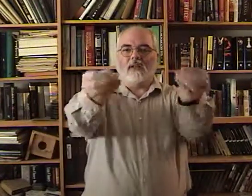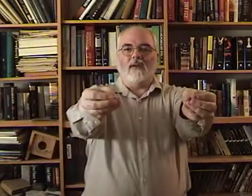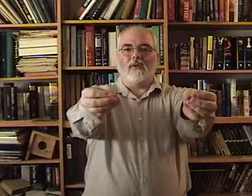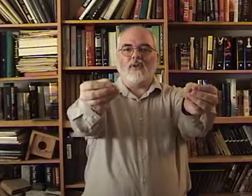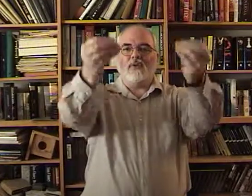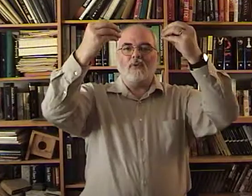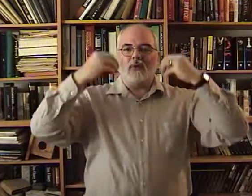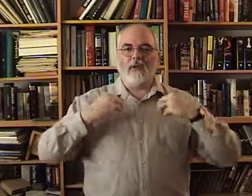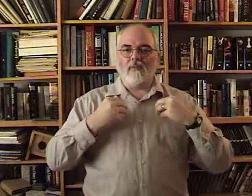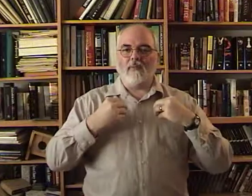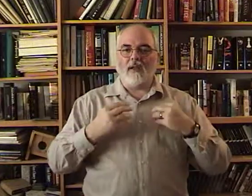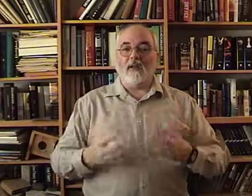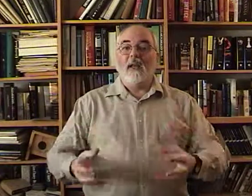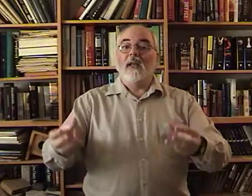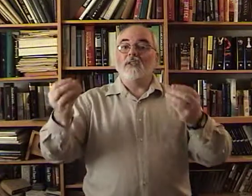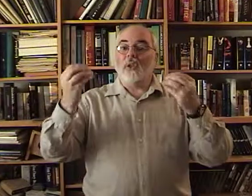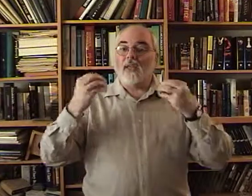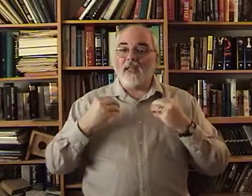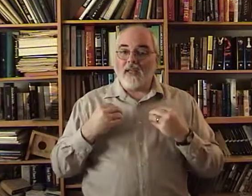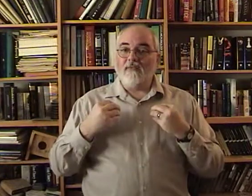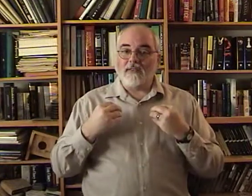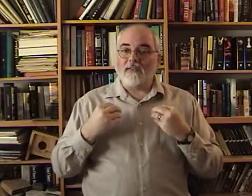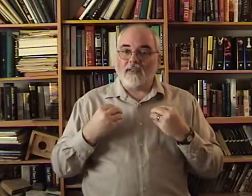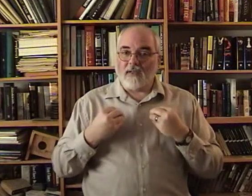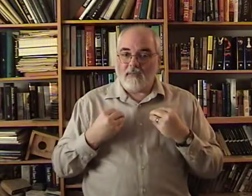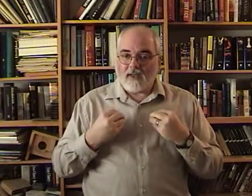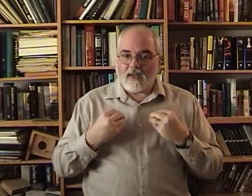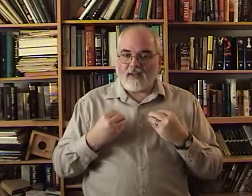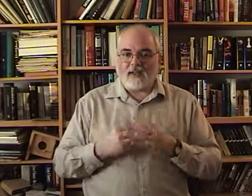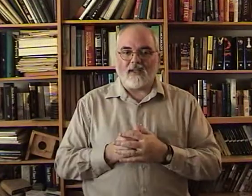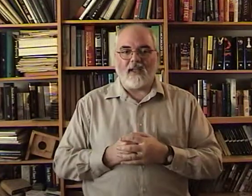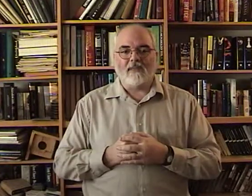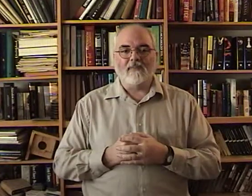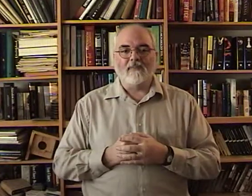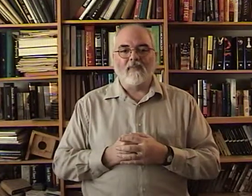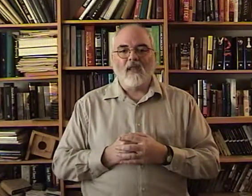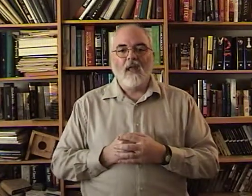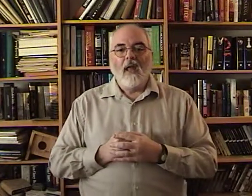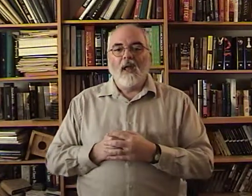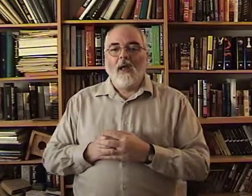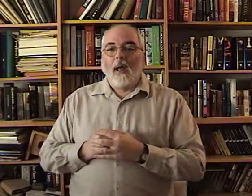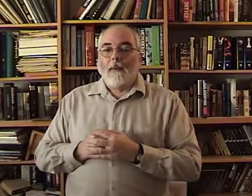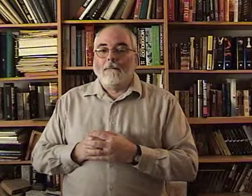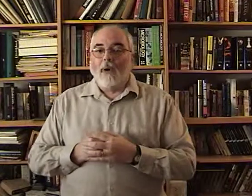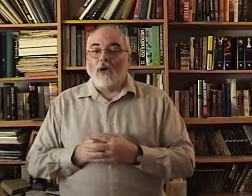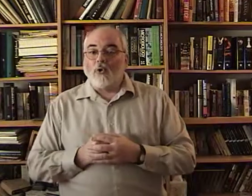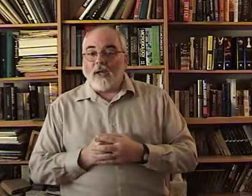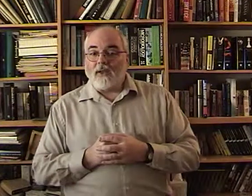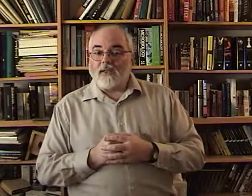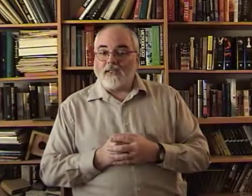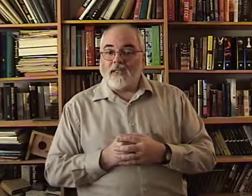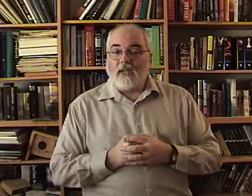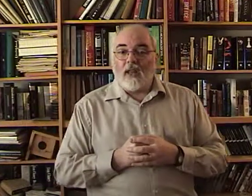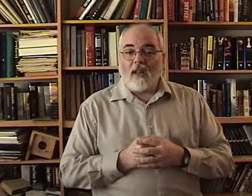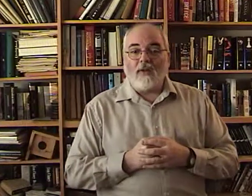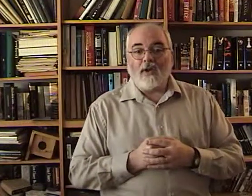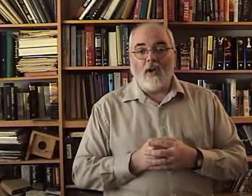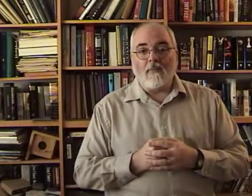Give to you. Give to me. So it gives to me. In this case. But greater still. The calm